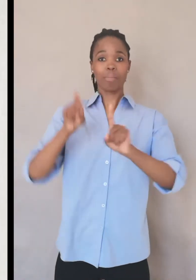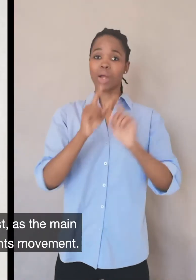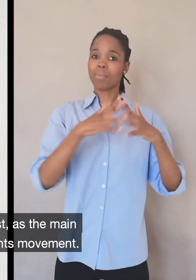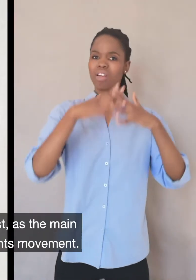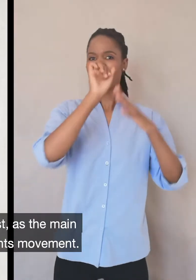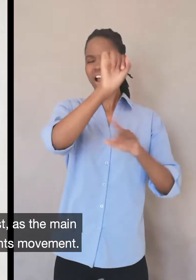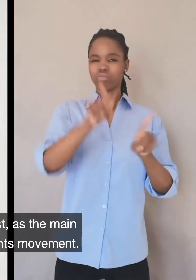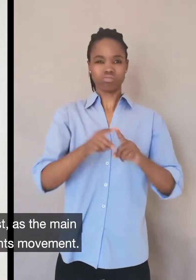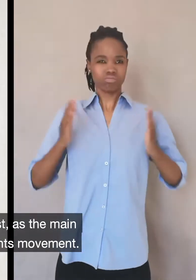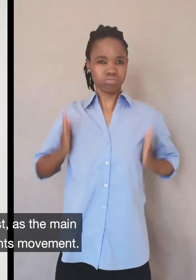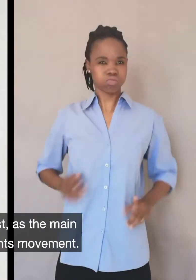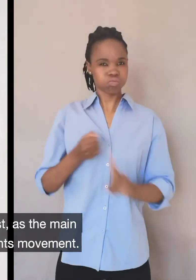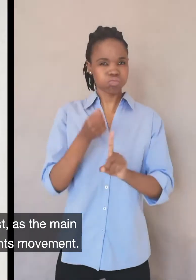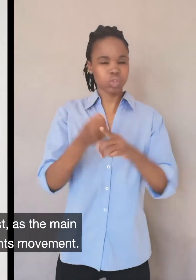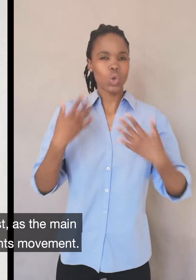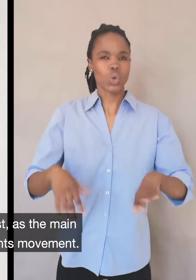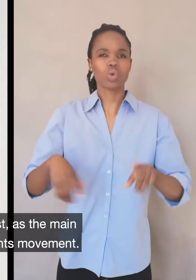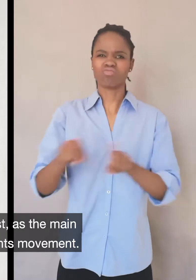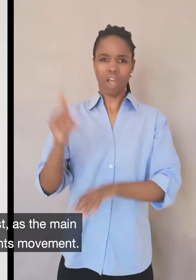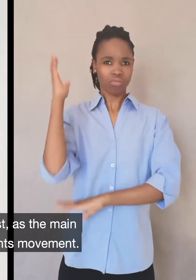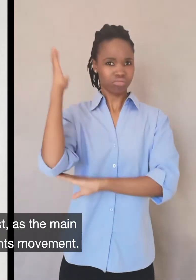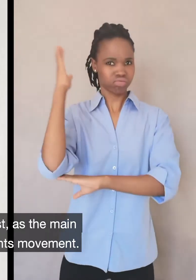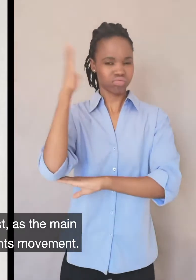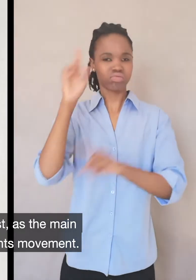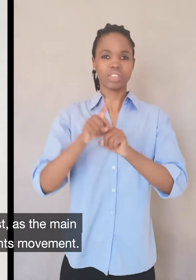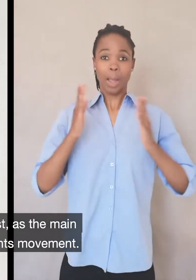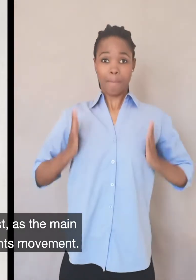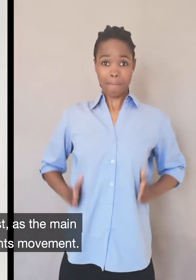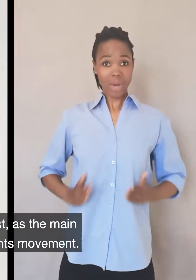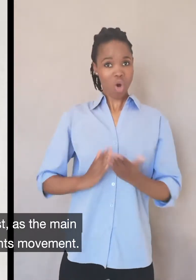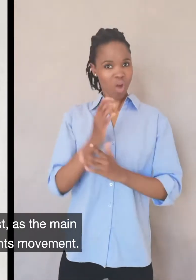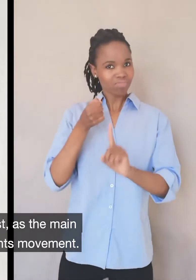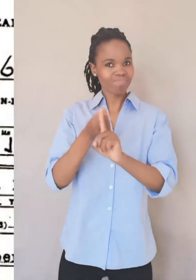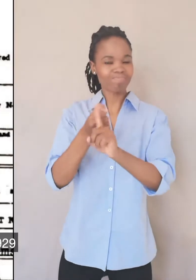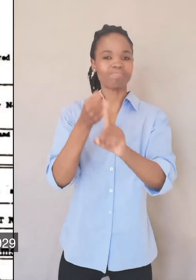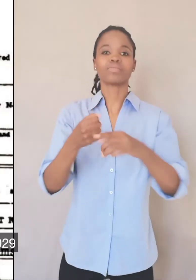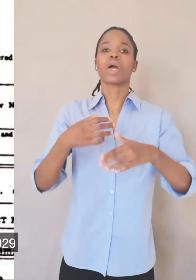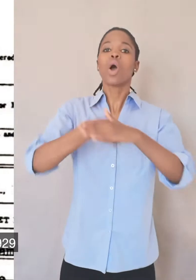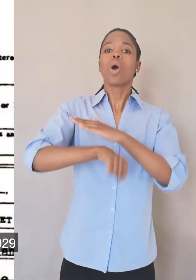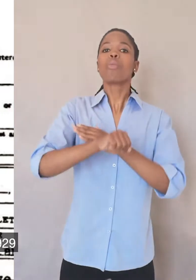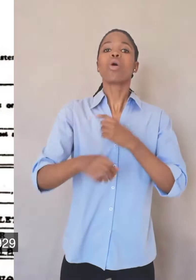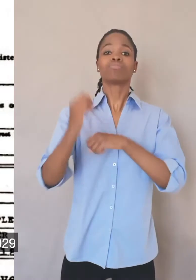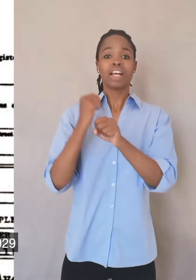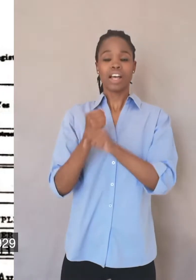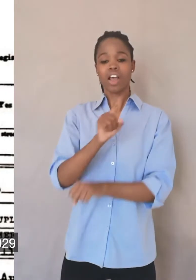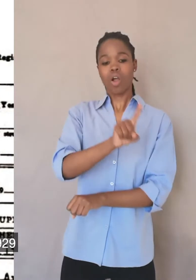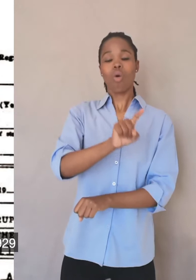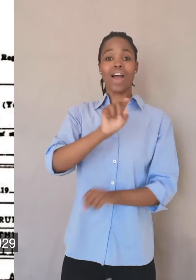most well-known as an activist, as the main spokesperson for the civil rights movement. He was born in 1929.